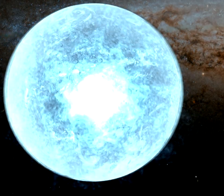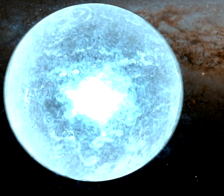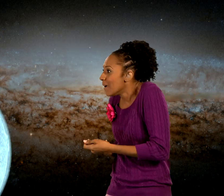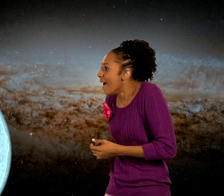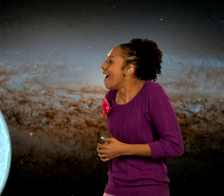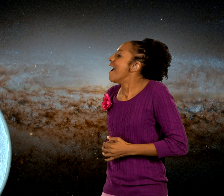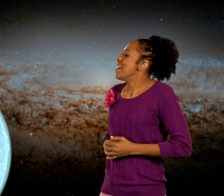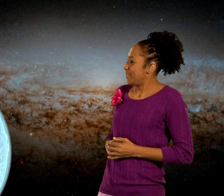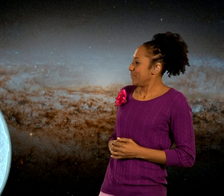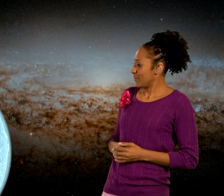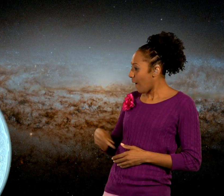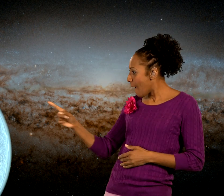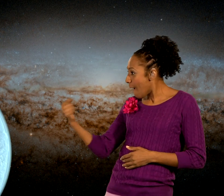Start to spin around